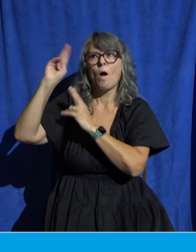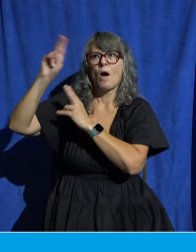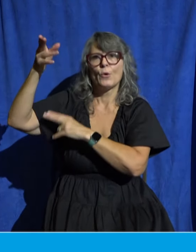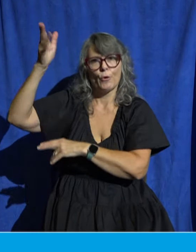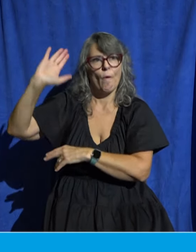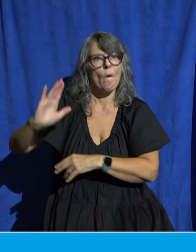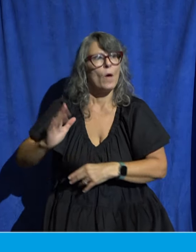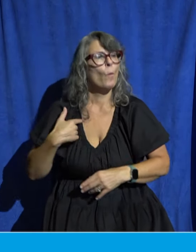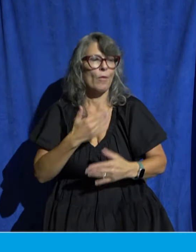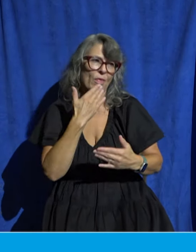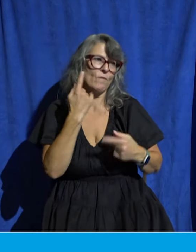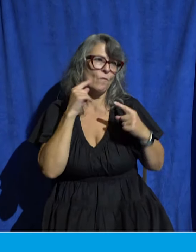and grateful for you